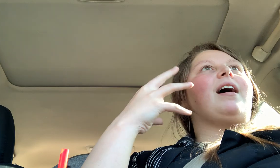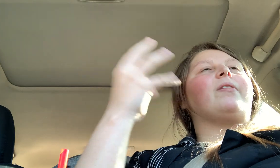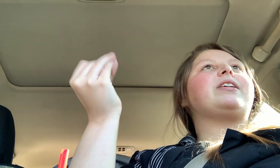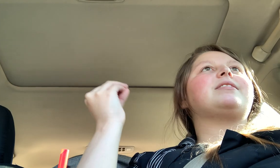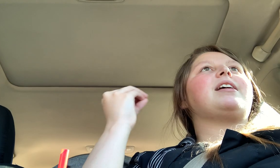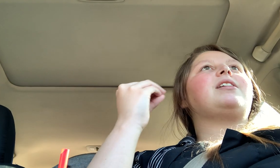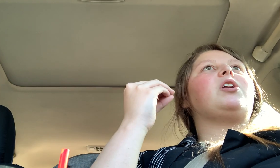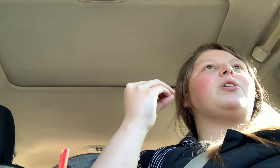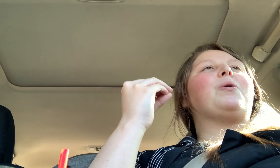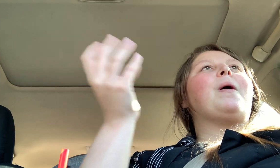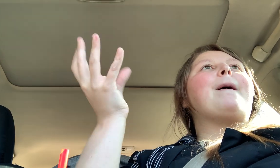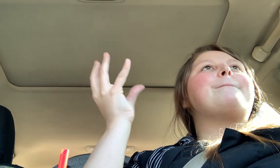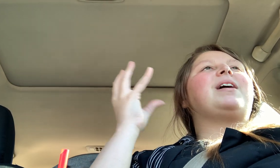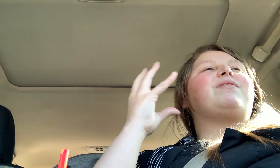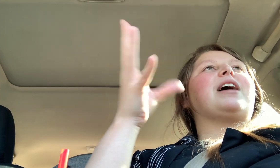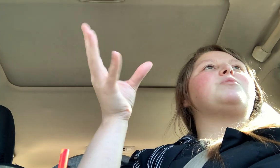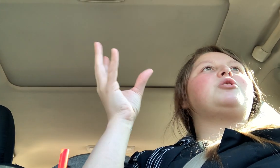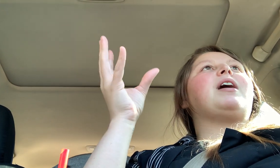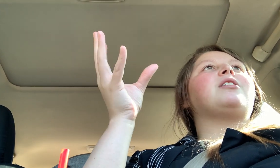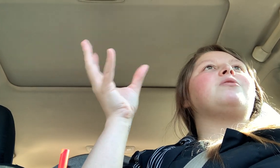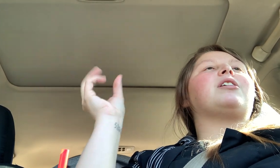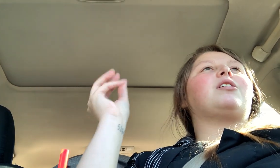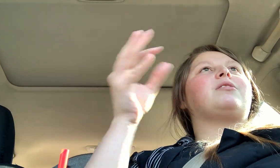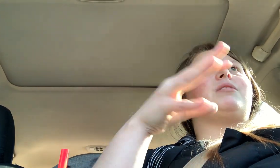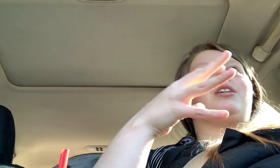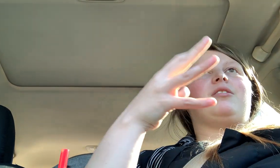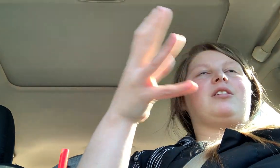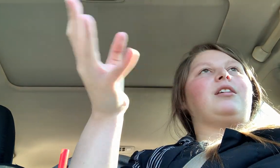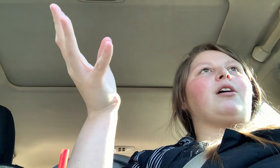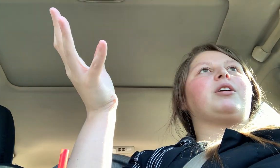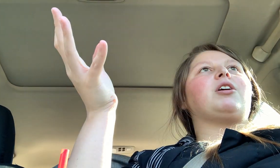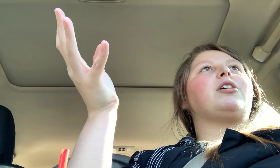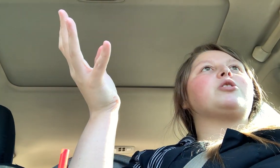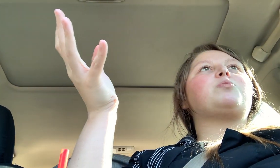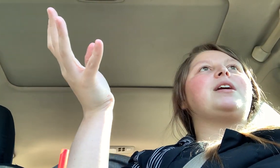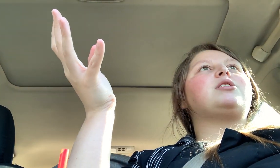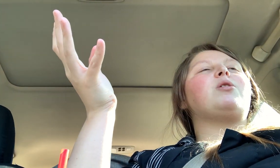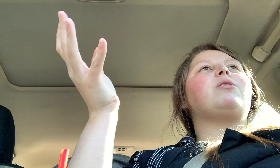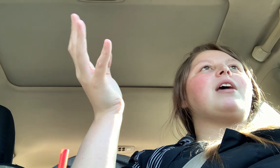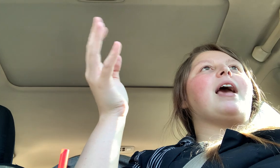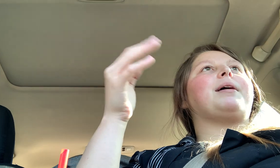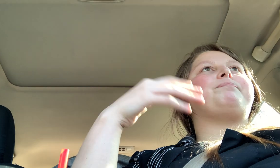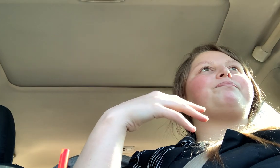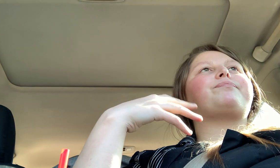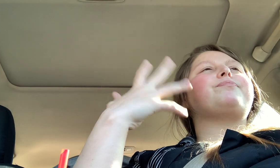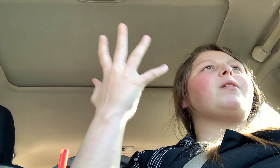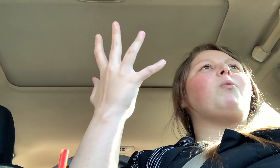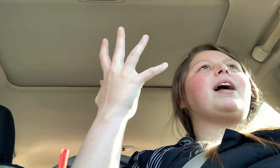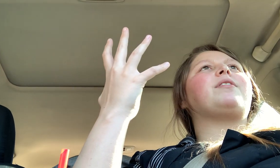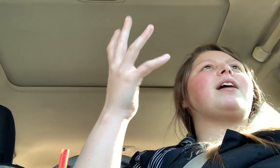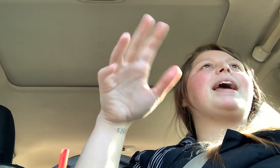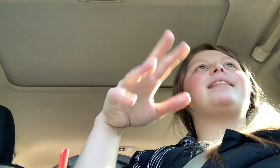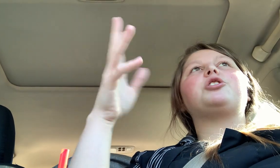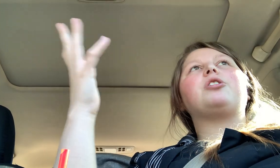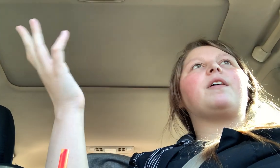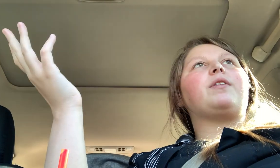the healthiest thing to do, but if that's what you got to do to, you know, cure your sweet tooth and whatever, I eat the sugar free